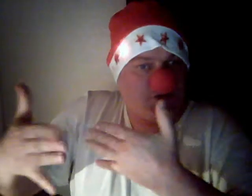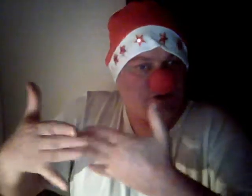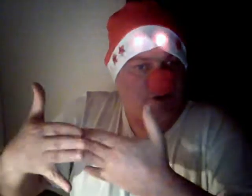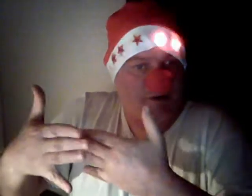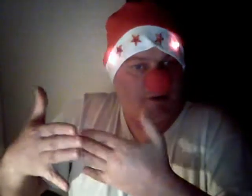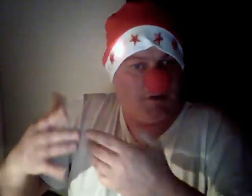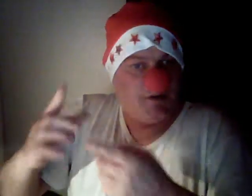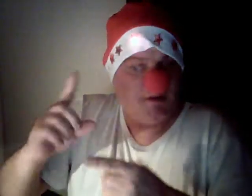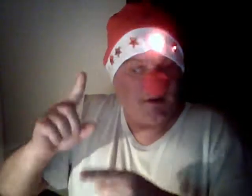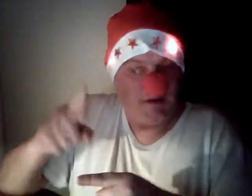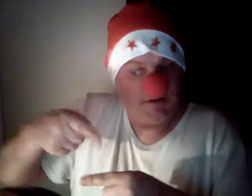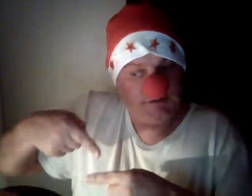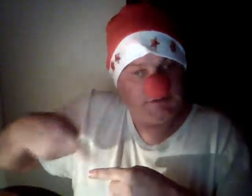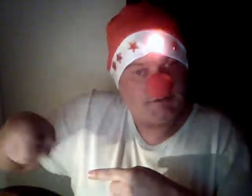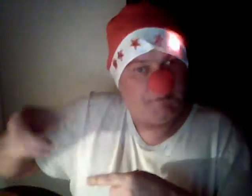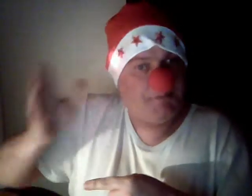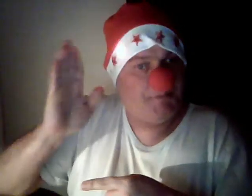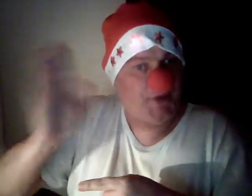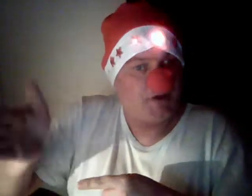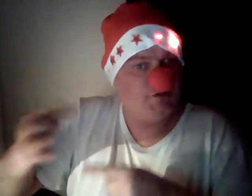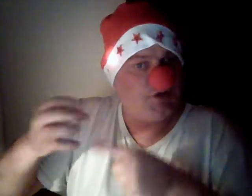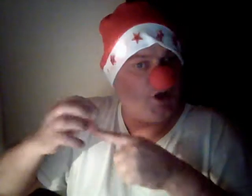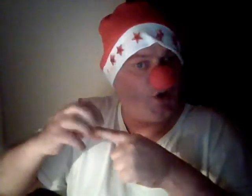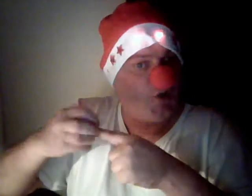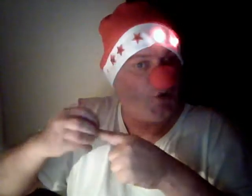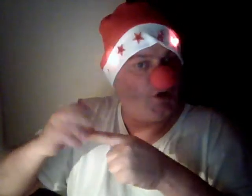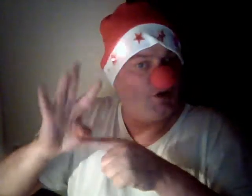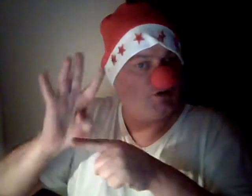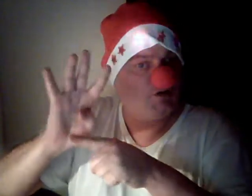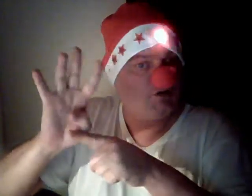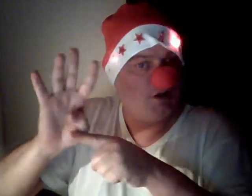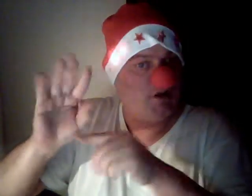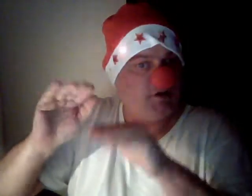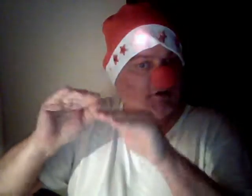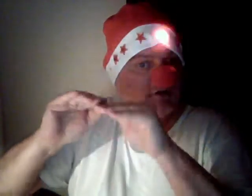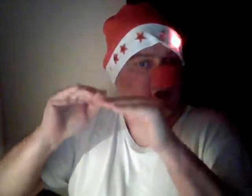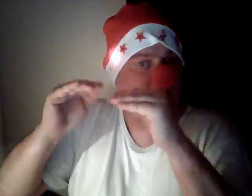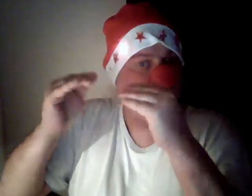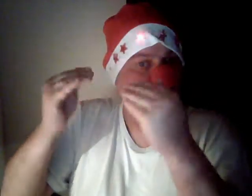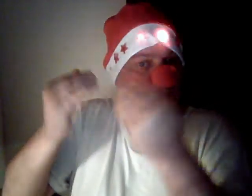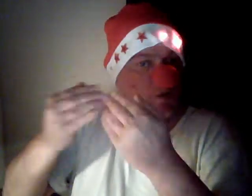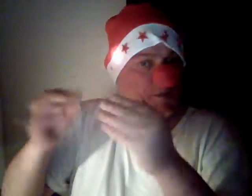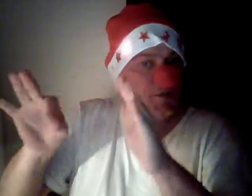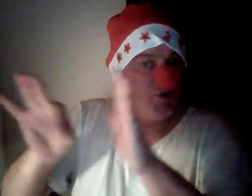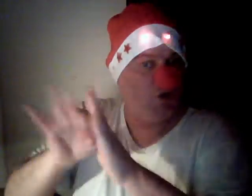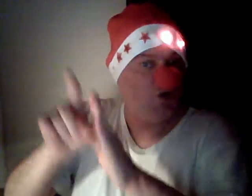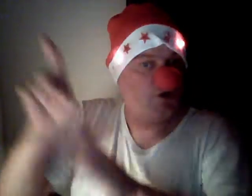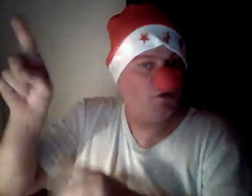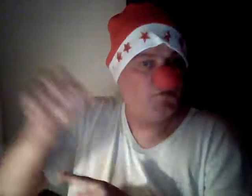With Brian Douglas. Oh, I'm going to ask you for